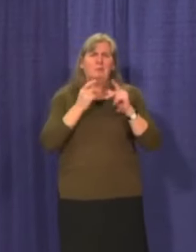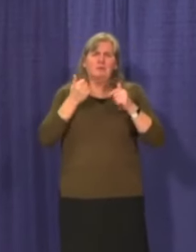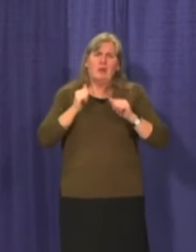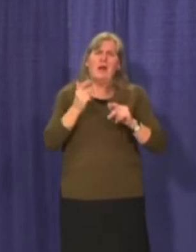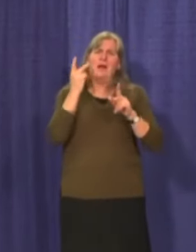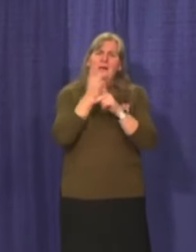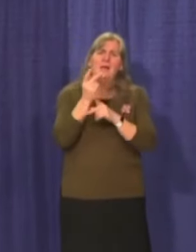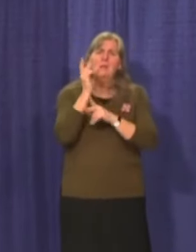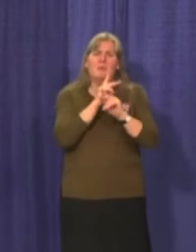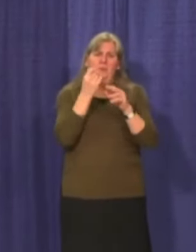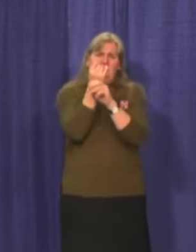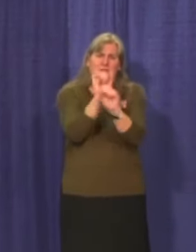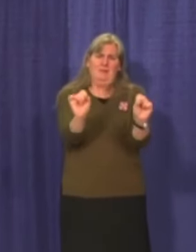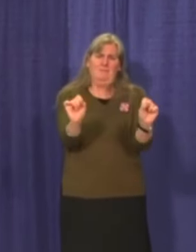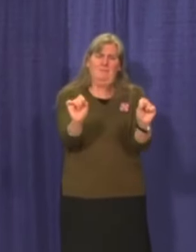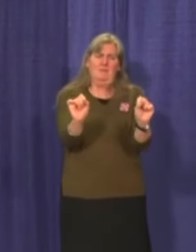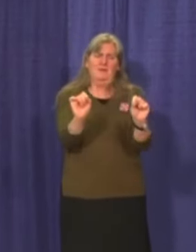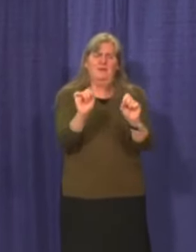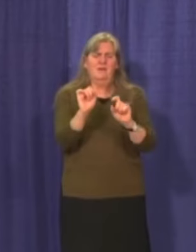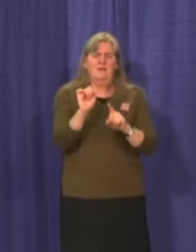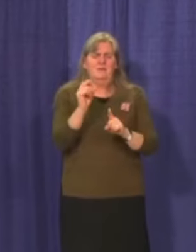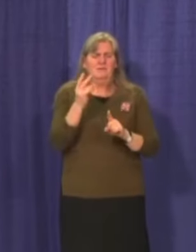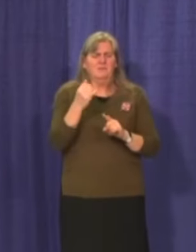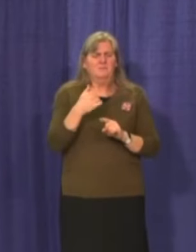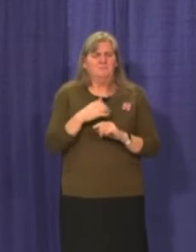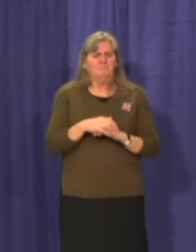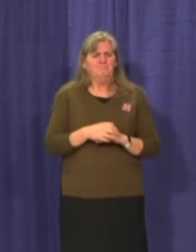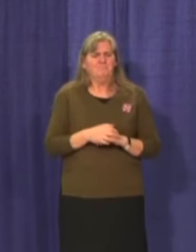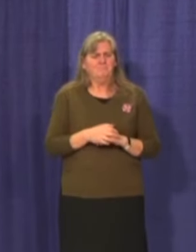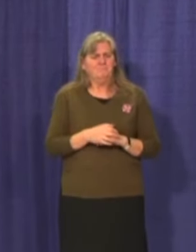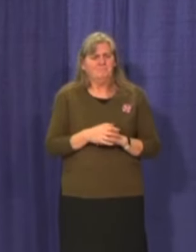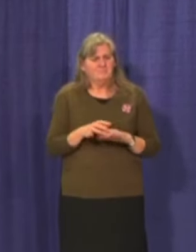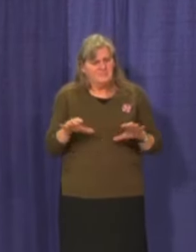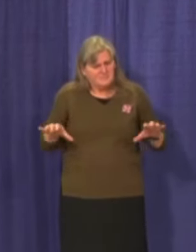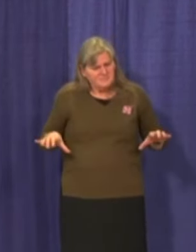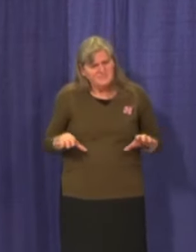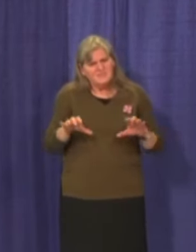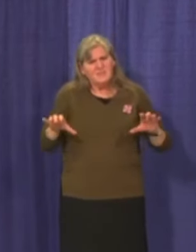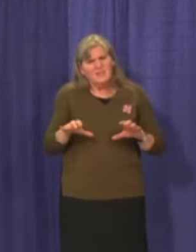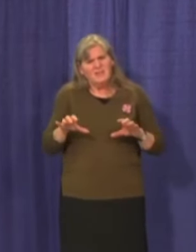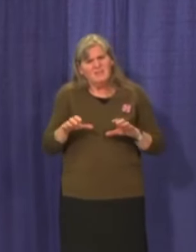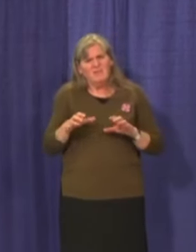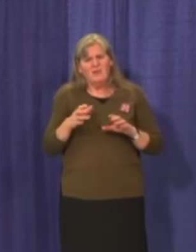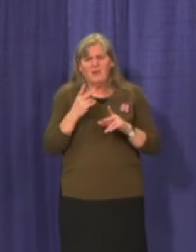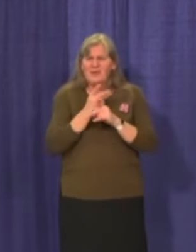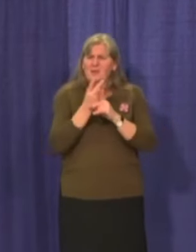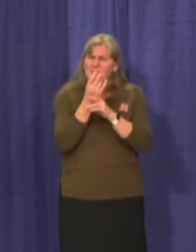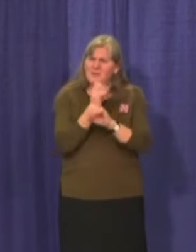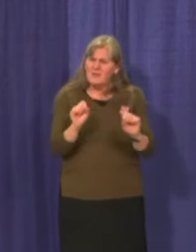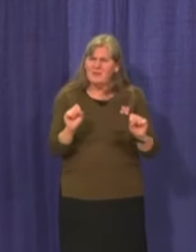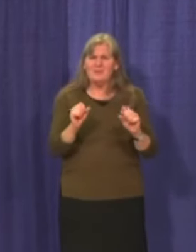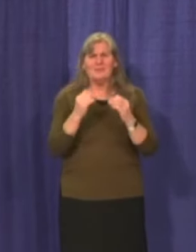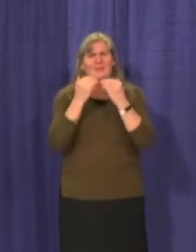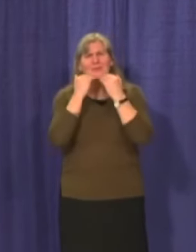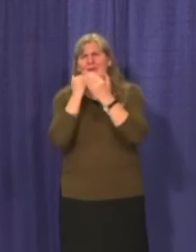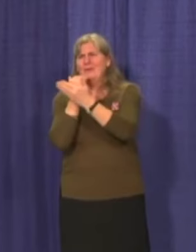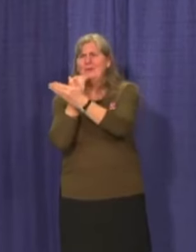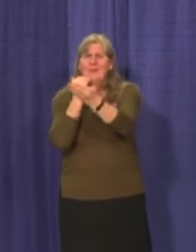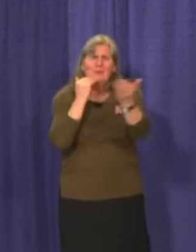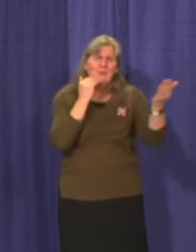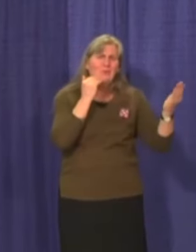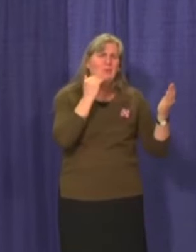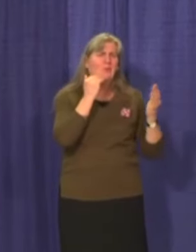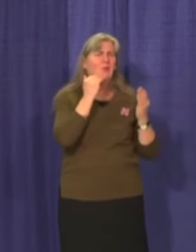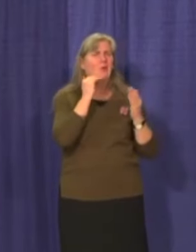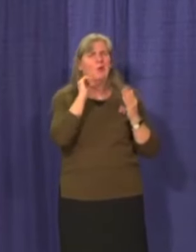So there's a lot of, like, you know, there's a lot of hard work that goes into that. So shout out to everybody who's doing that work and to